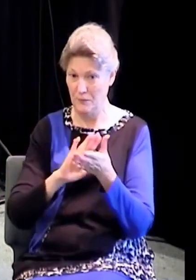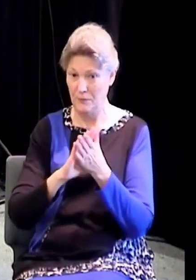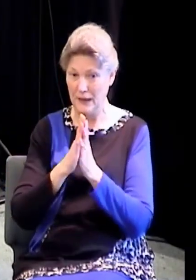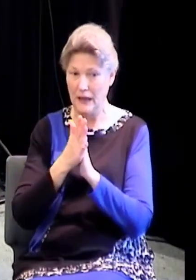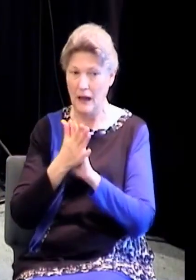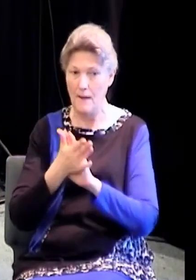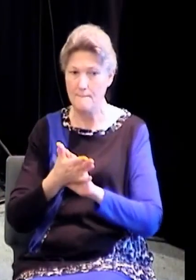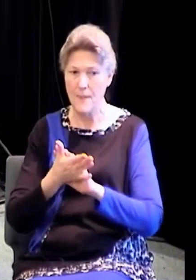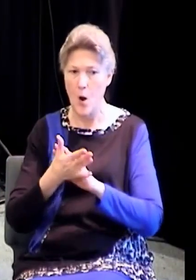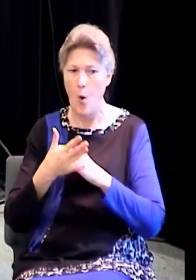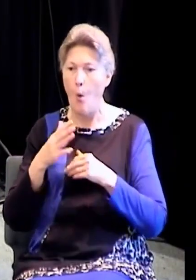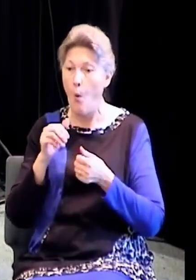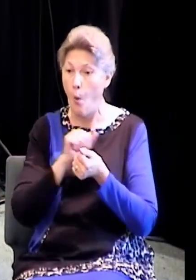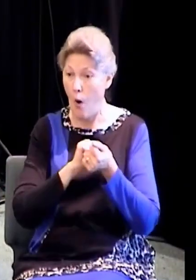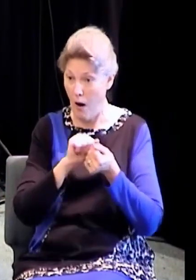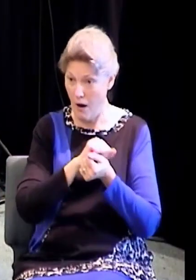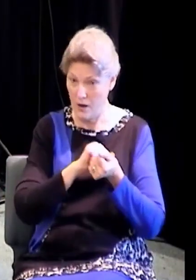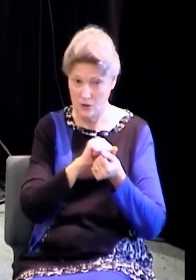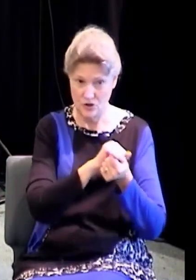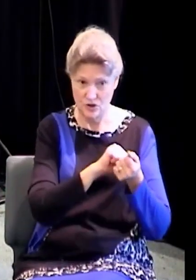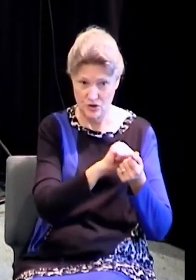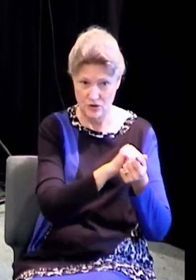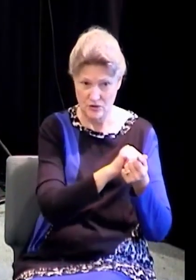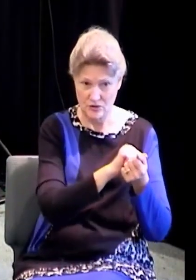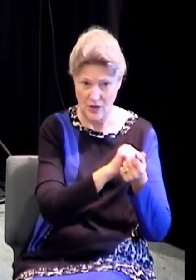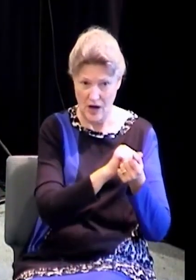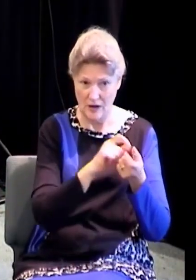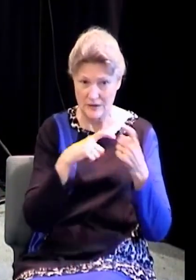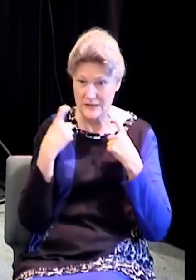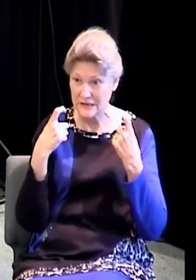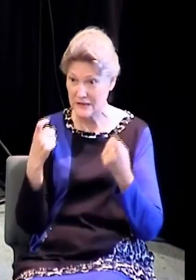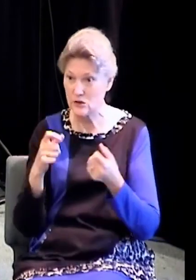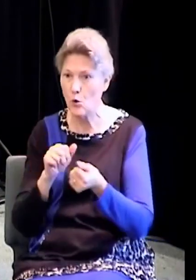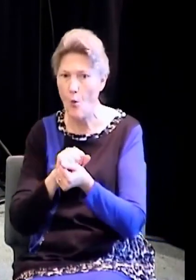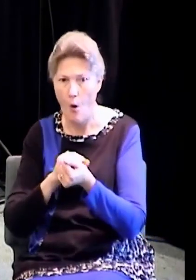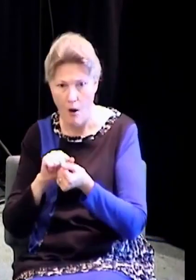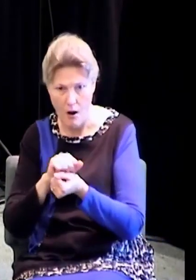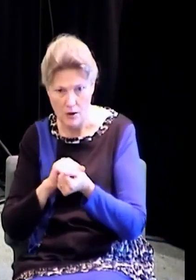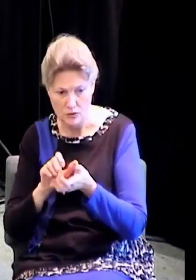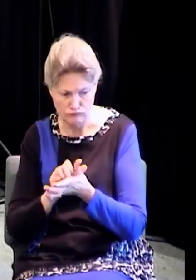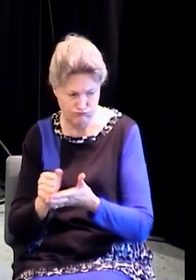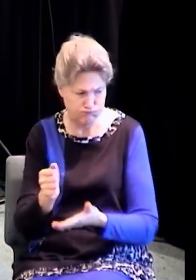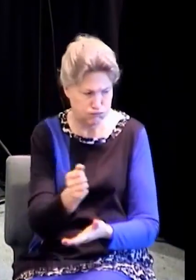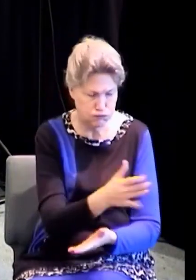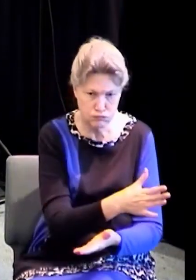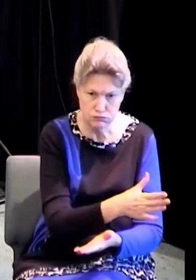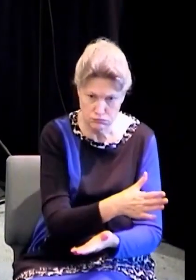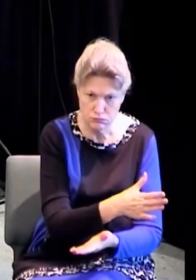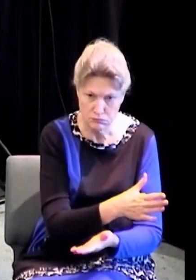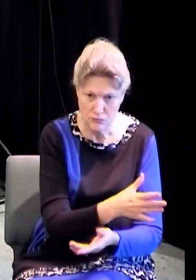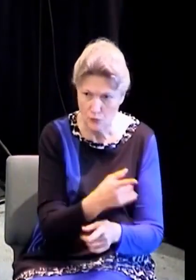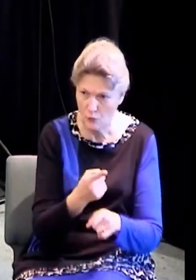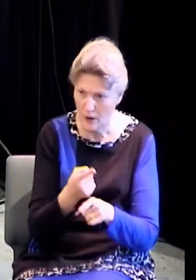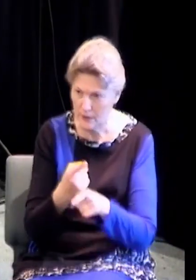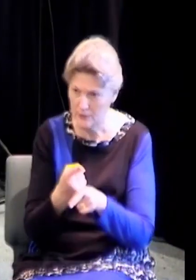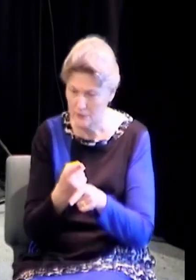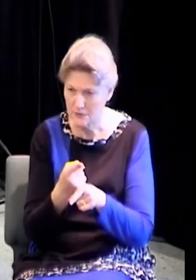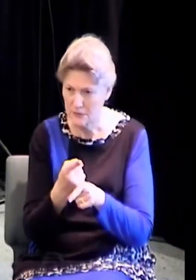it. That washes away our sins. Repent and be baptized, every one of you, in the name of Jesus Christ for the remission,